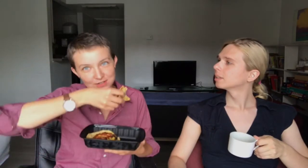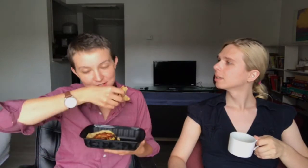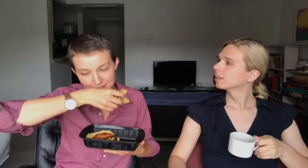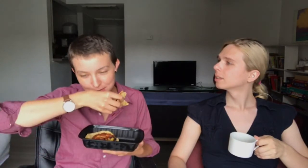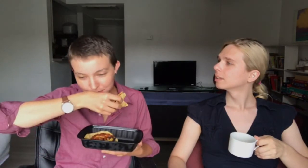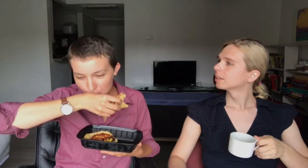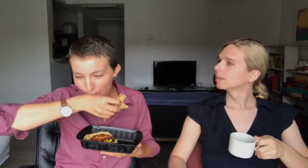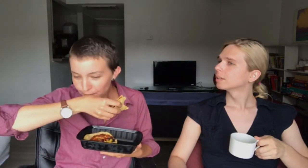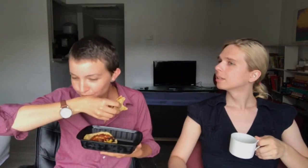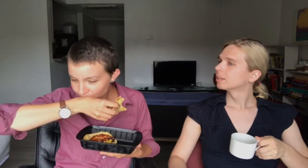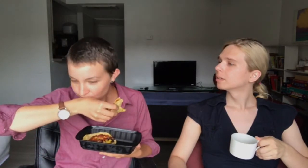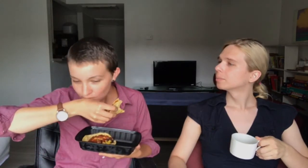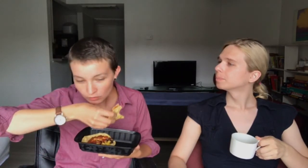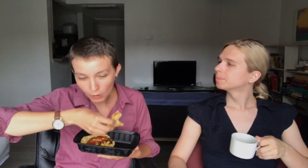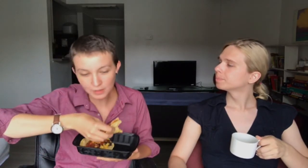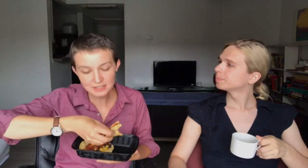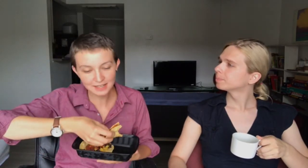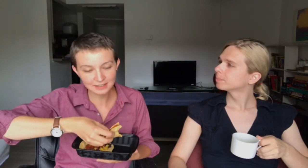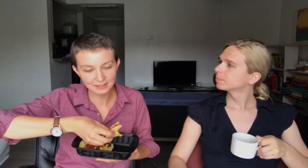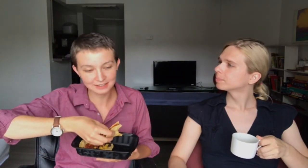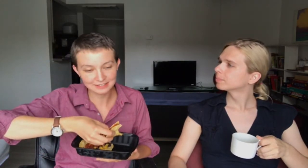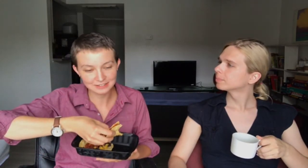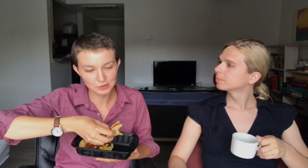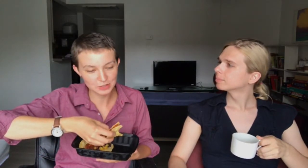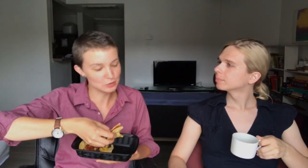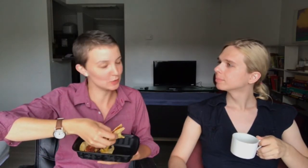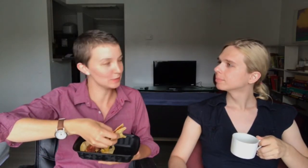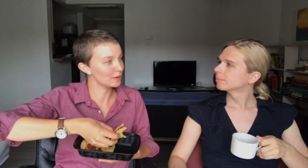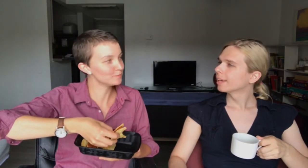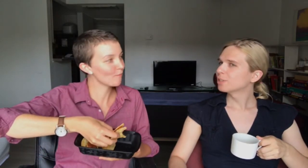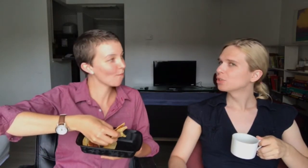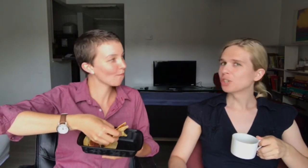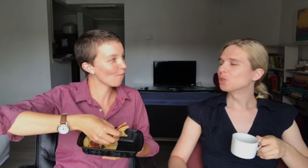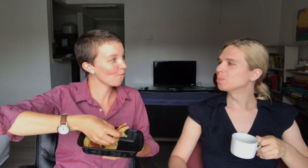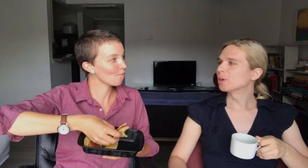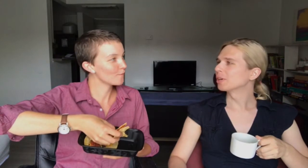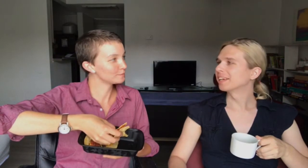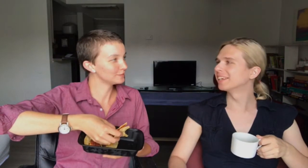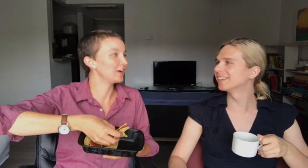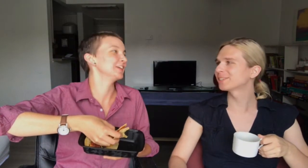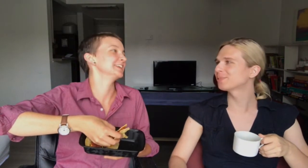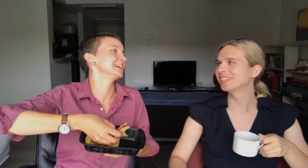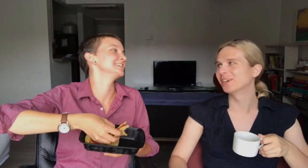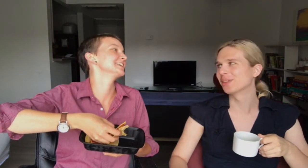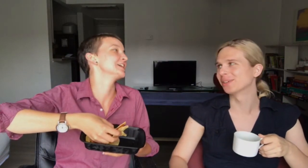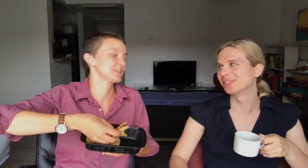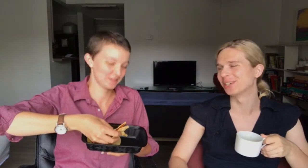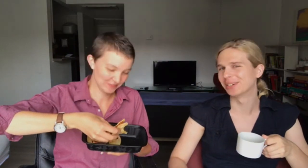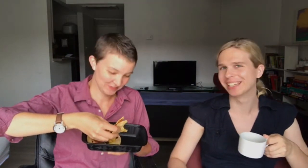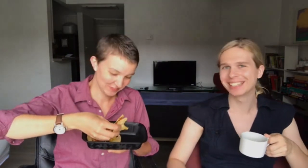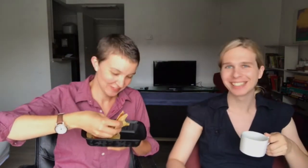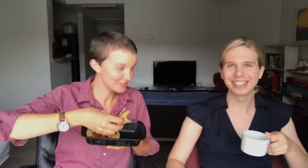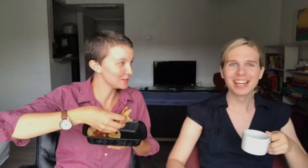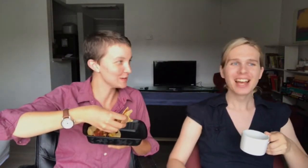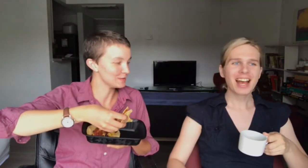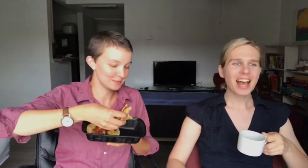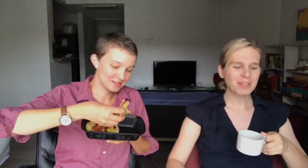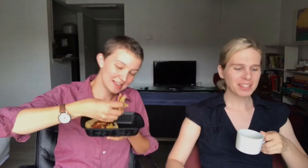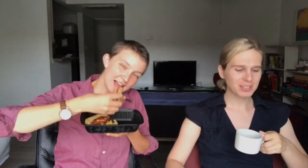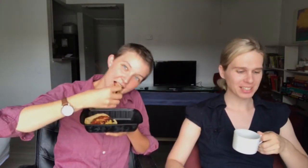you this yet, but... What exactly do they do at queer bomb? It's just a huge party. Oh, nice. It's really all there is to it. For queer people. I mean, there's